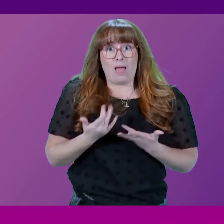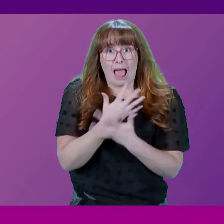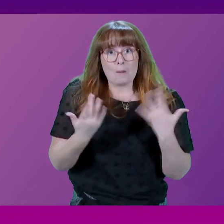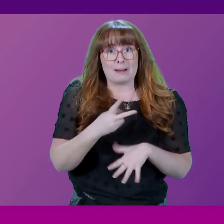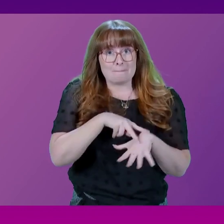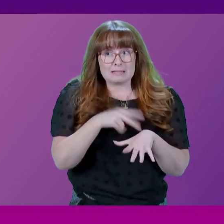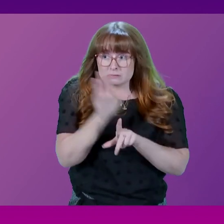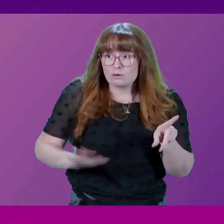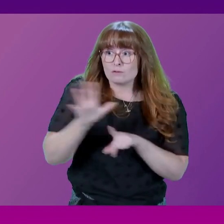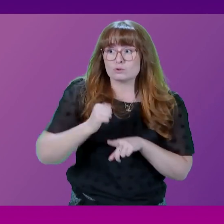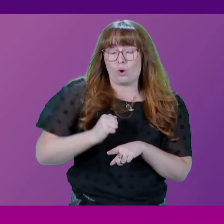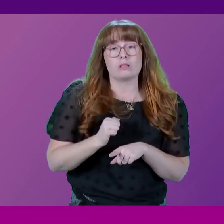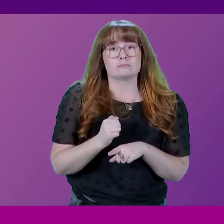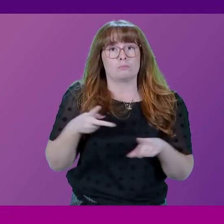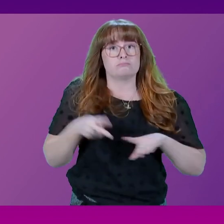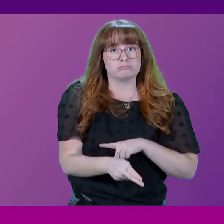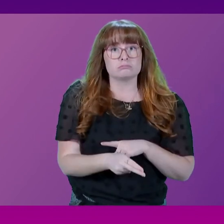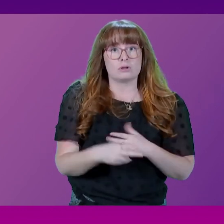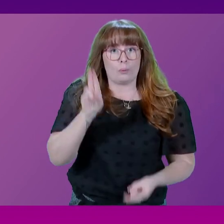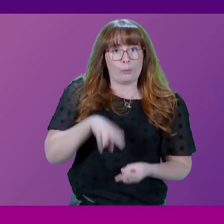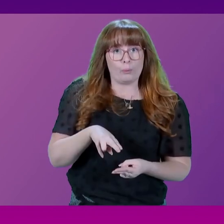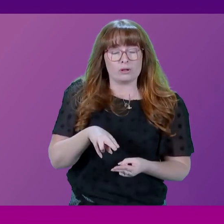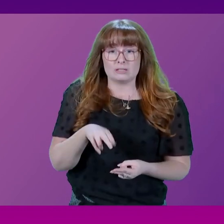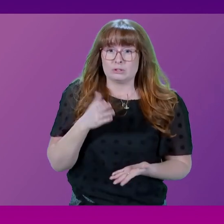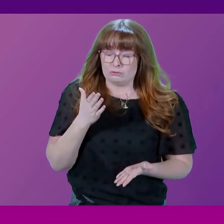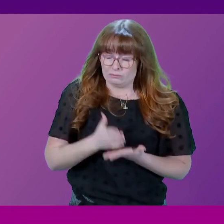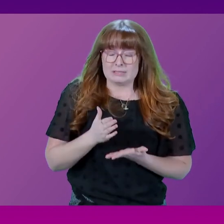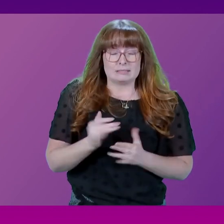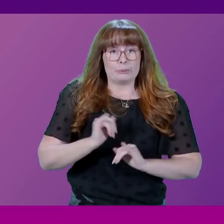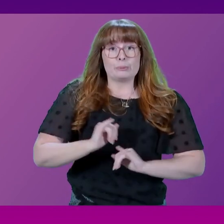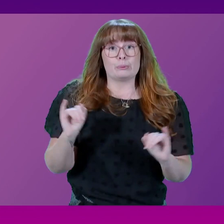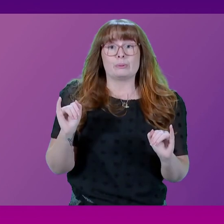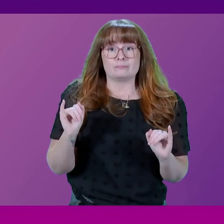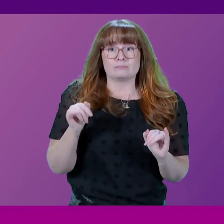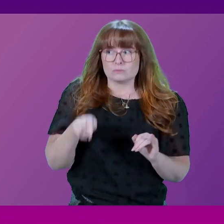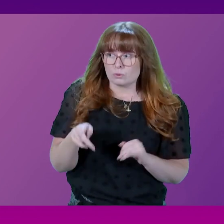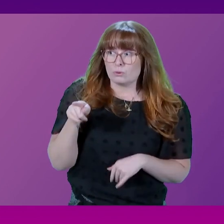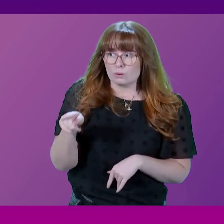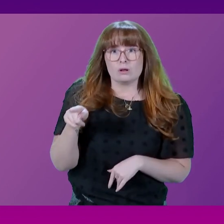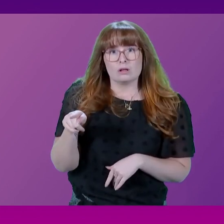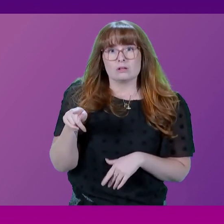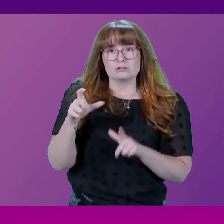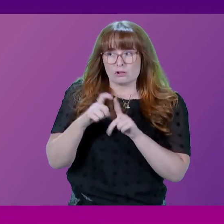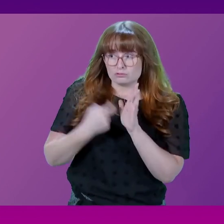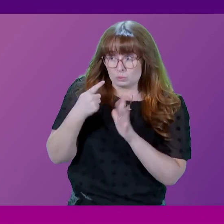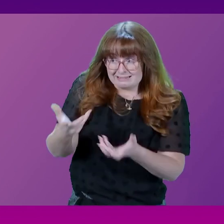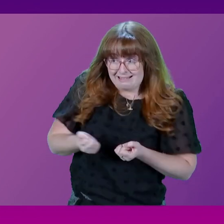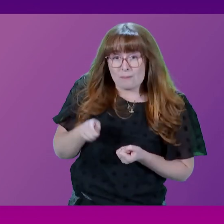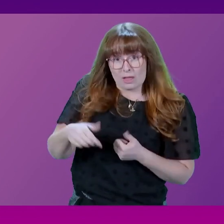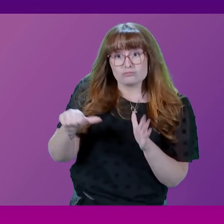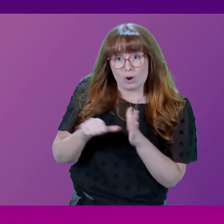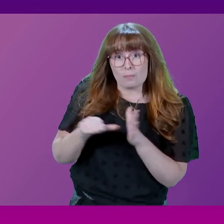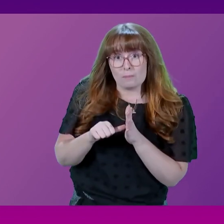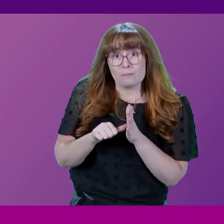cut by 2,000. The thin blue line is barely visible at this rate. So does the first minister accept this,